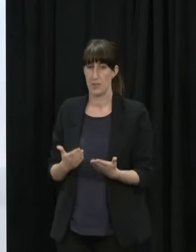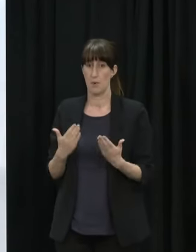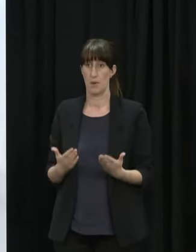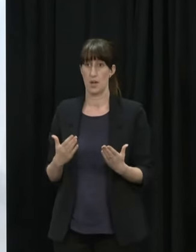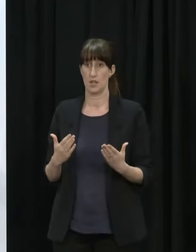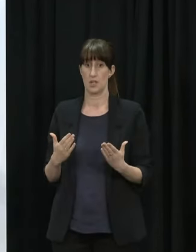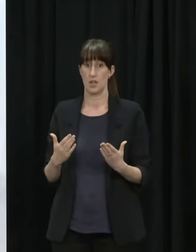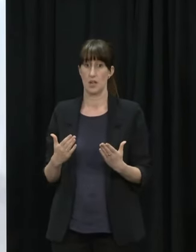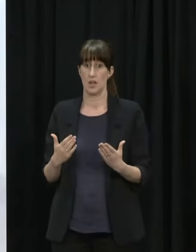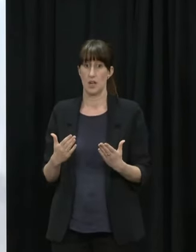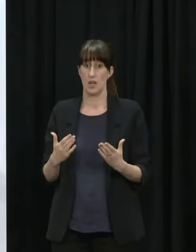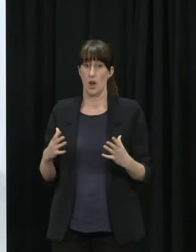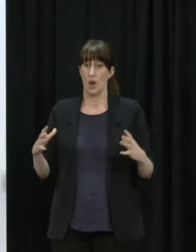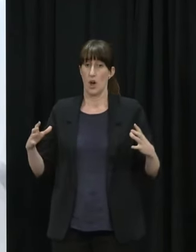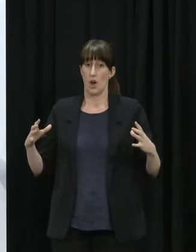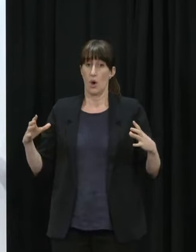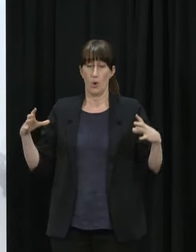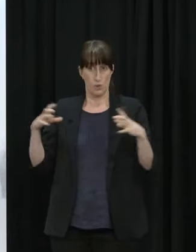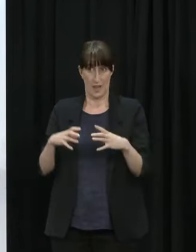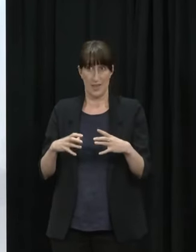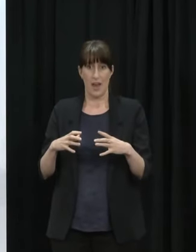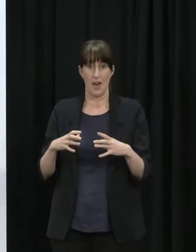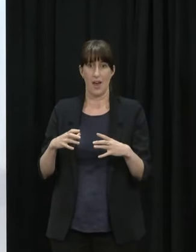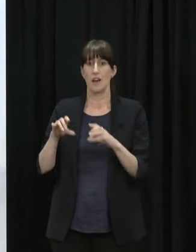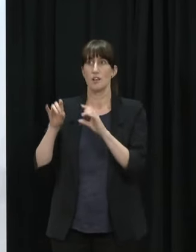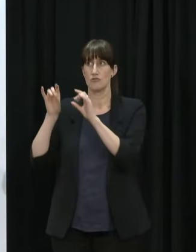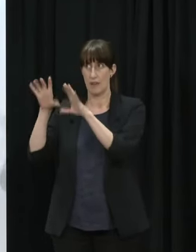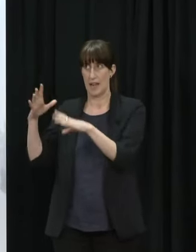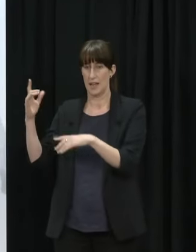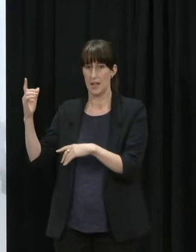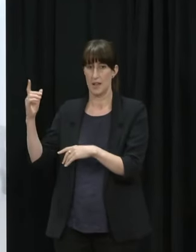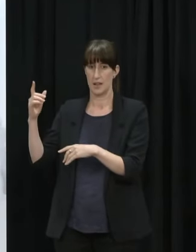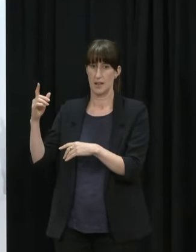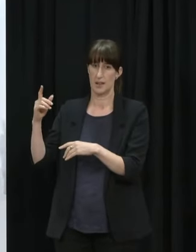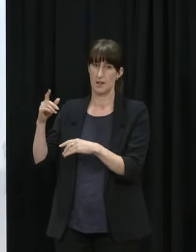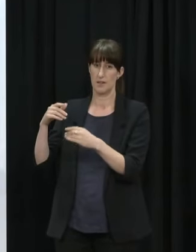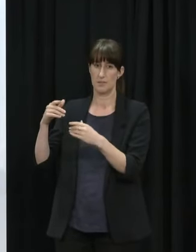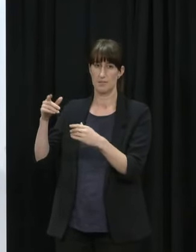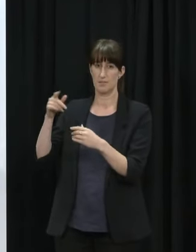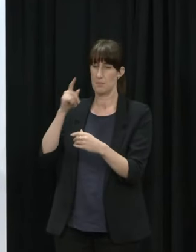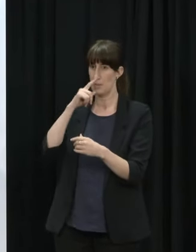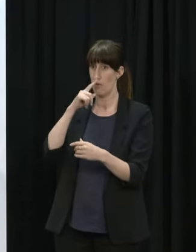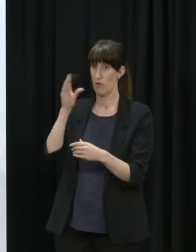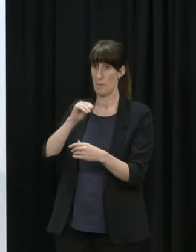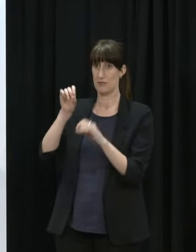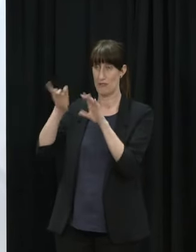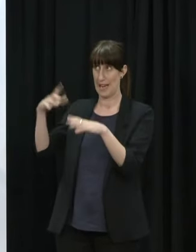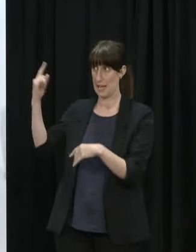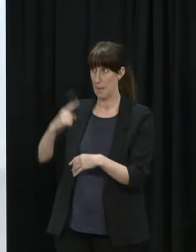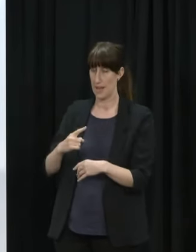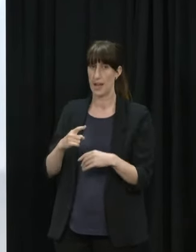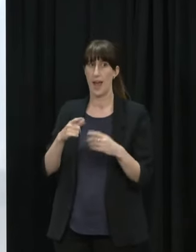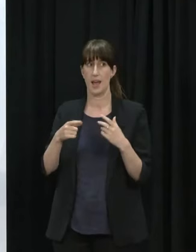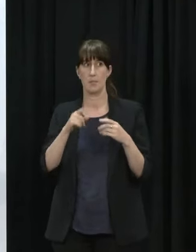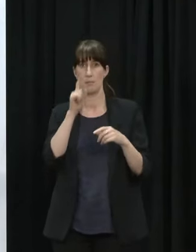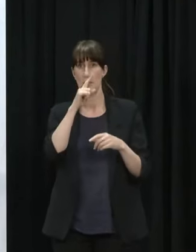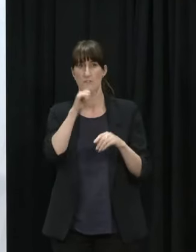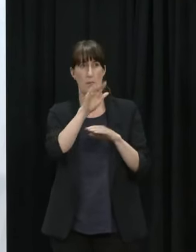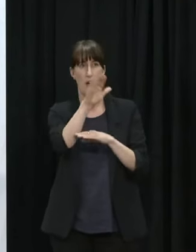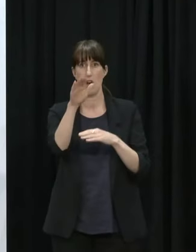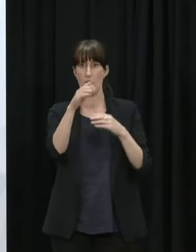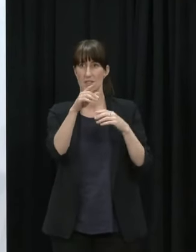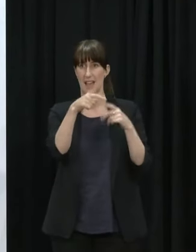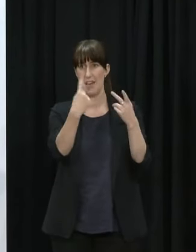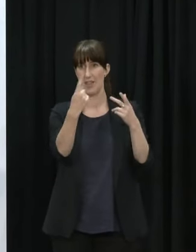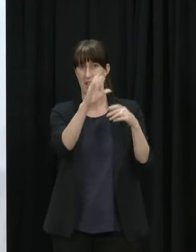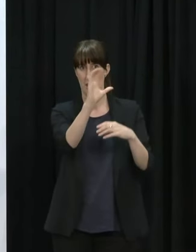but I wouldn't rule out further changes there to that second group if we needed to Having said that we don't